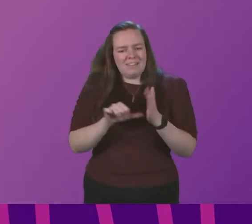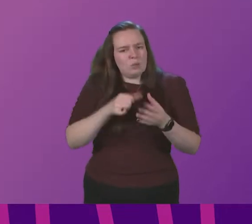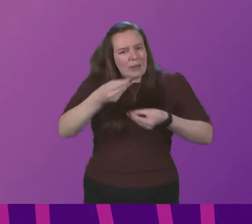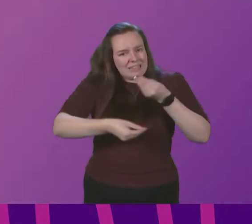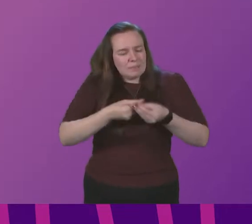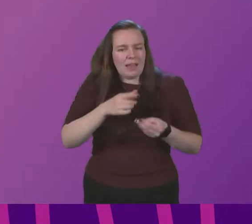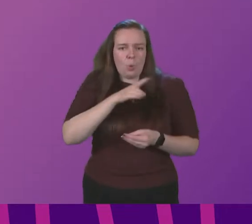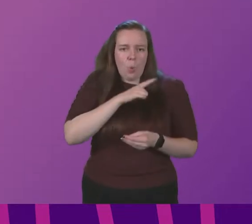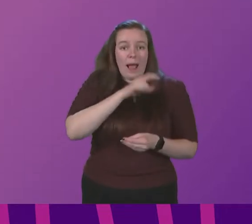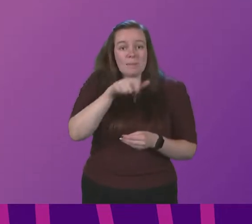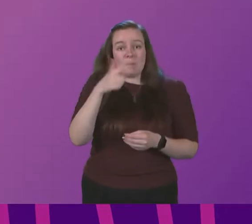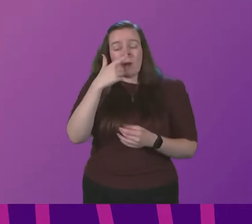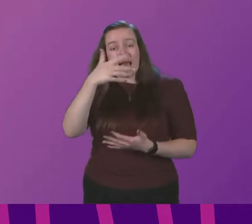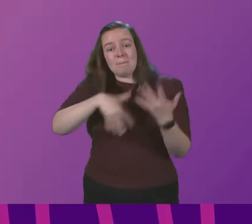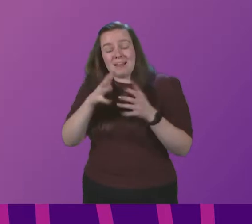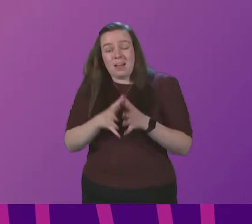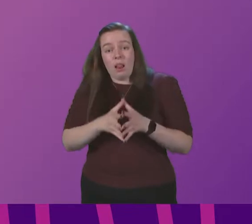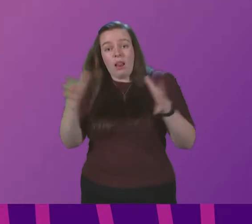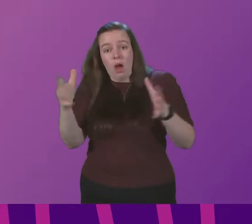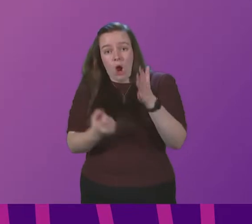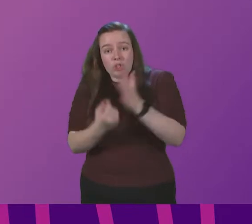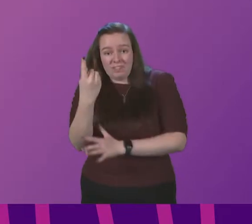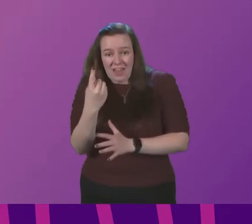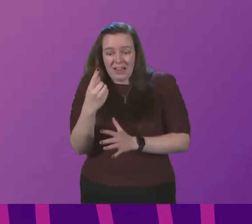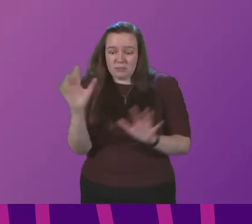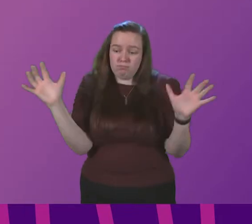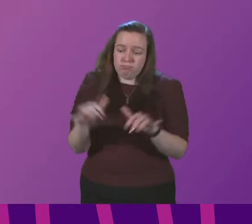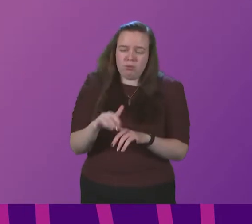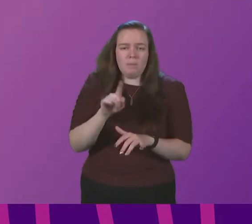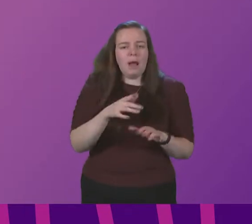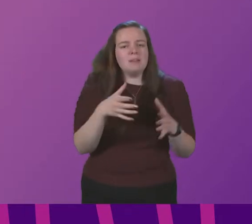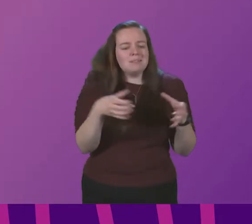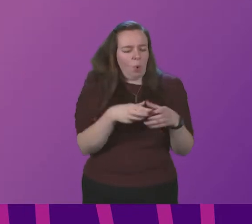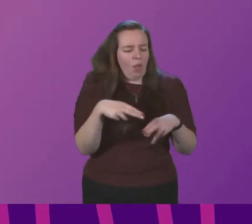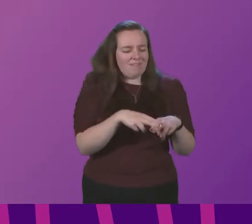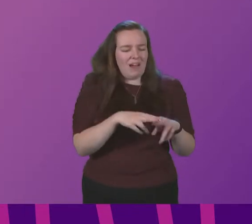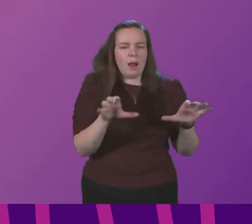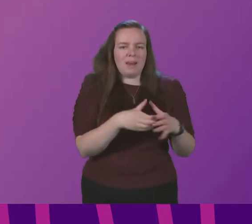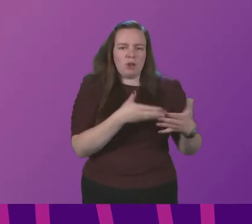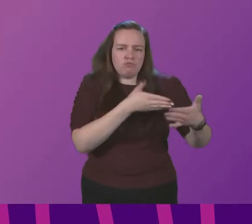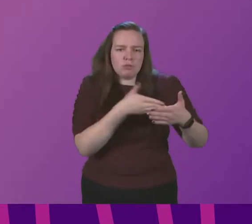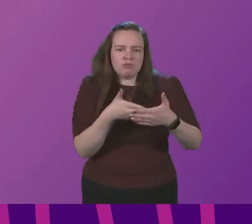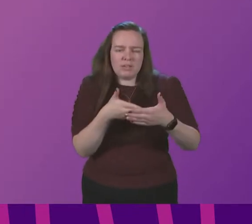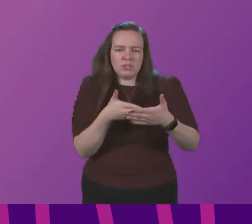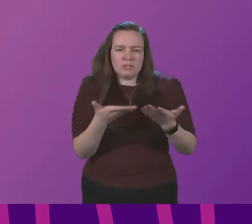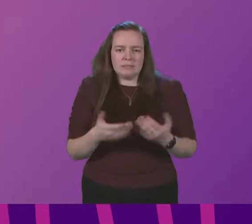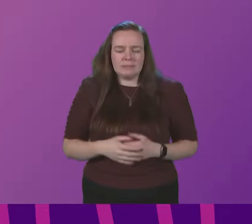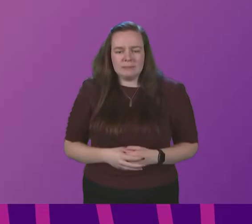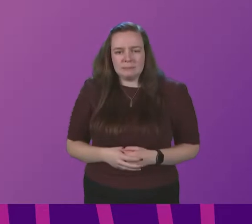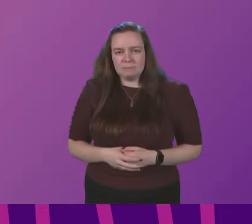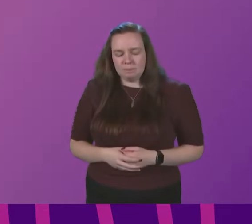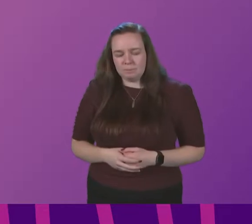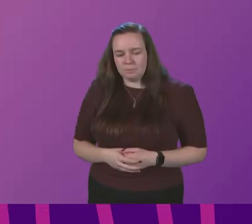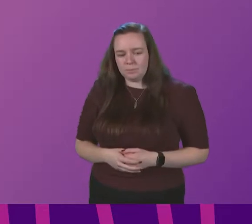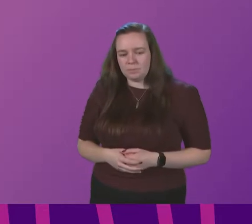why people are allowed to mix at large events when small family gatherings are having restrictions put on them first